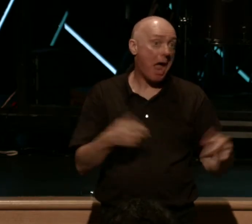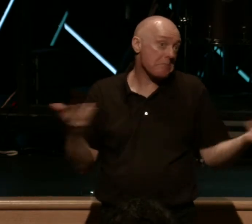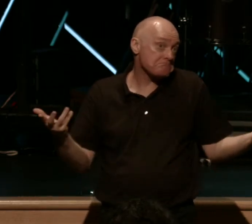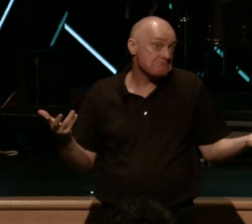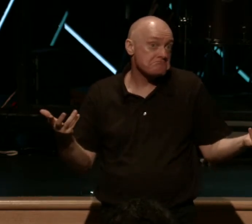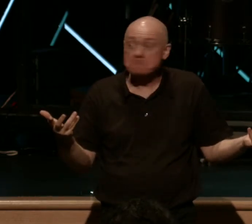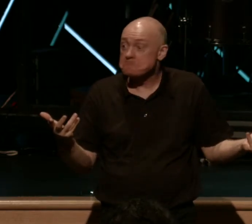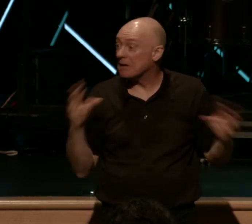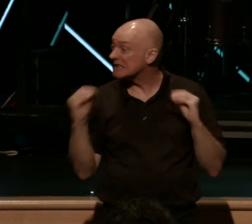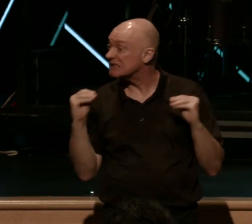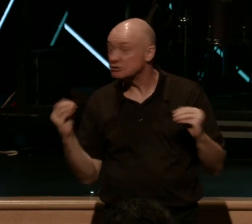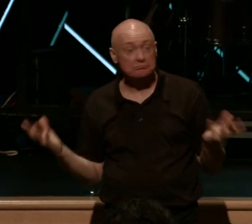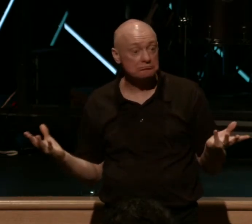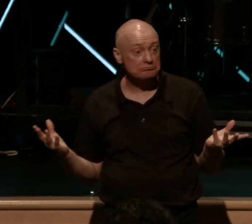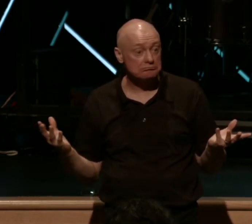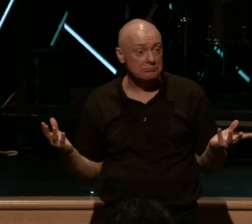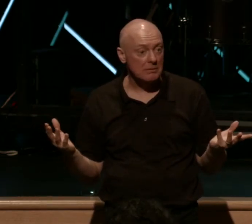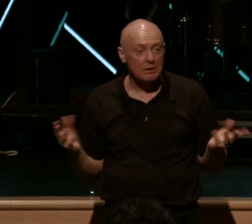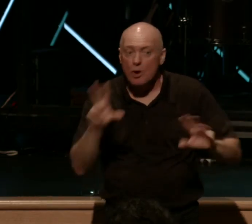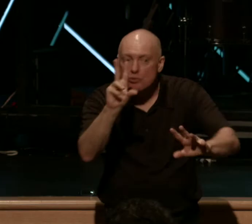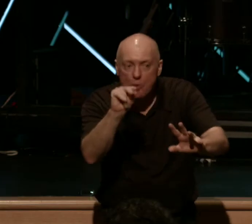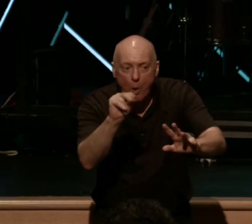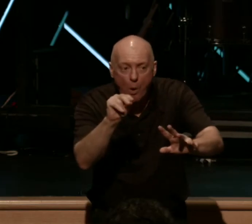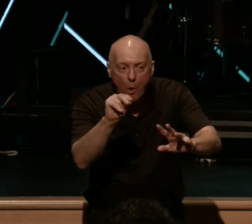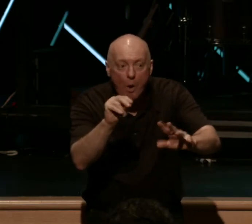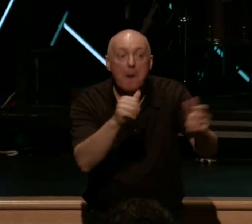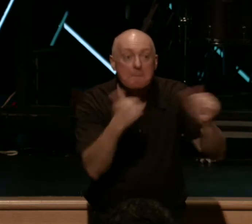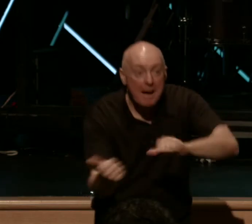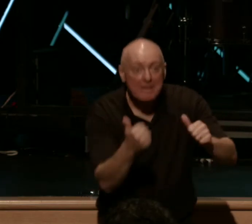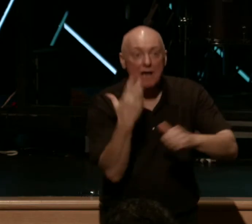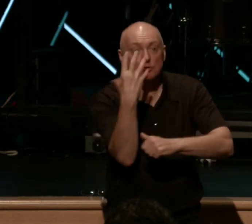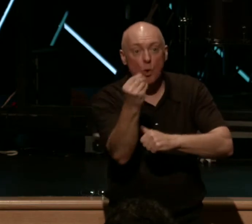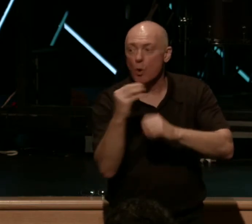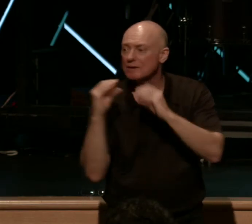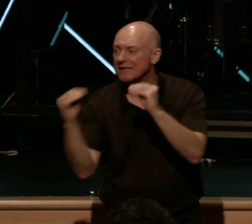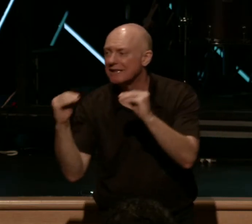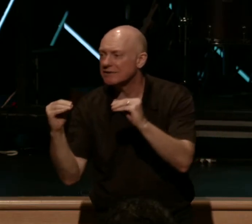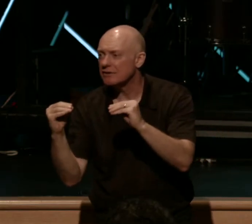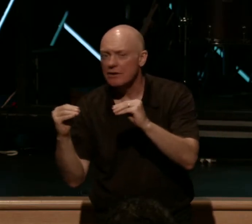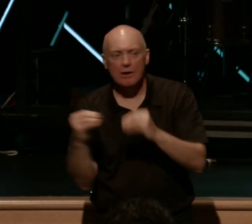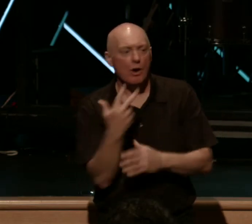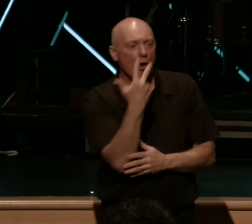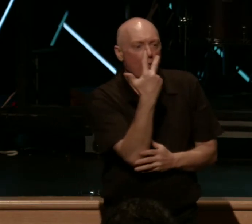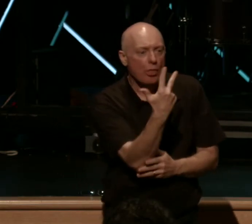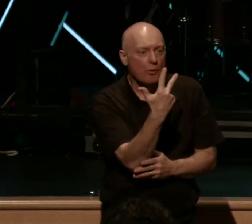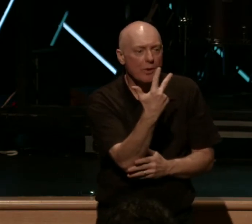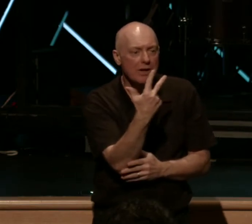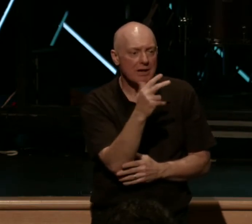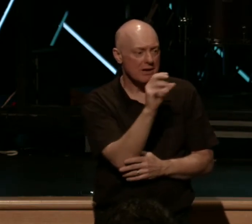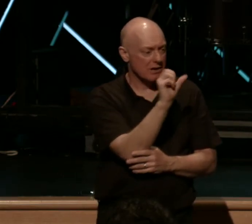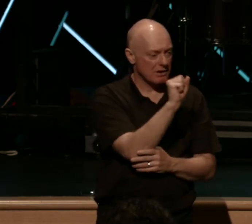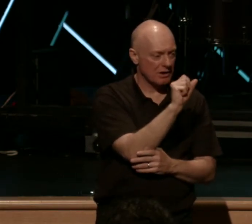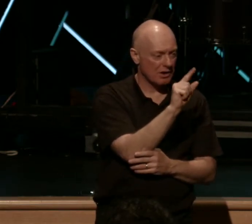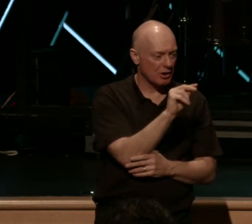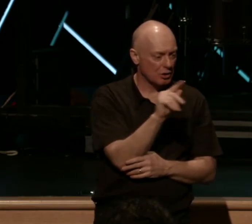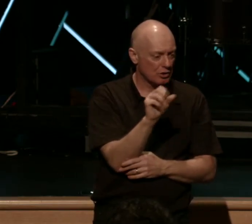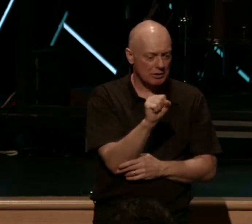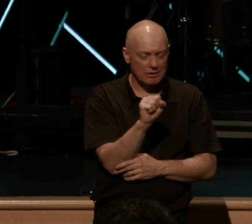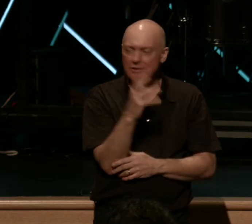been teach. But baptize, go, and teach are like three stools that in a sense hold up the mantle